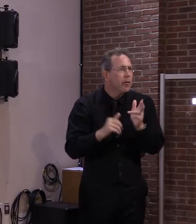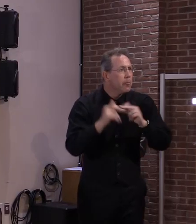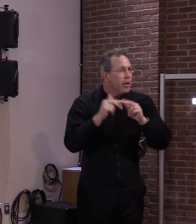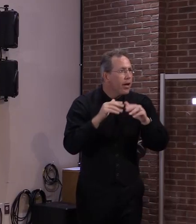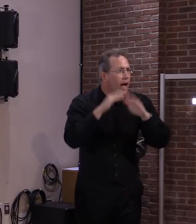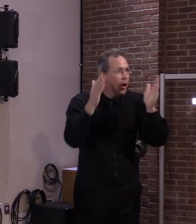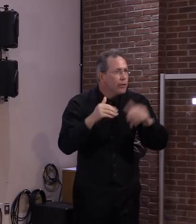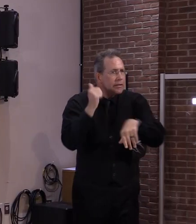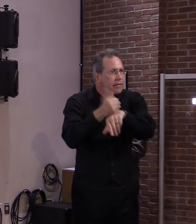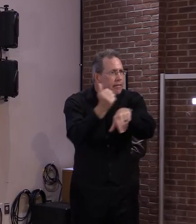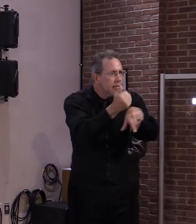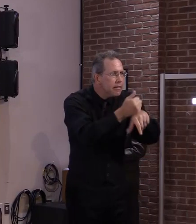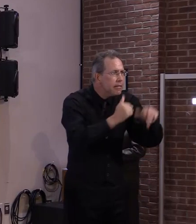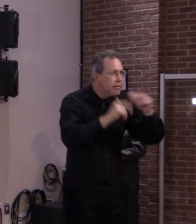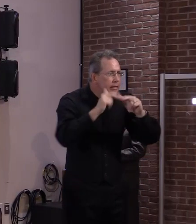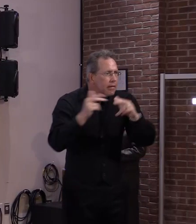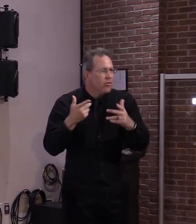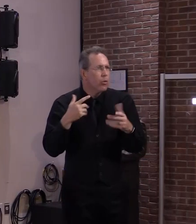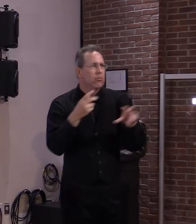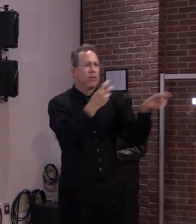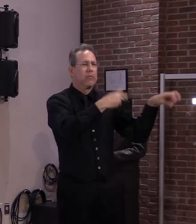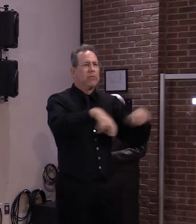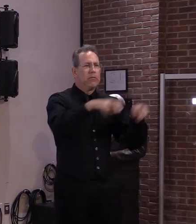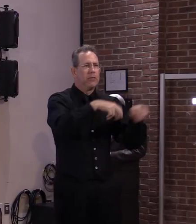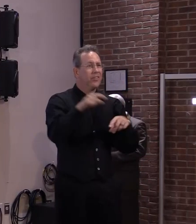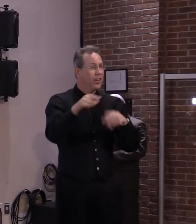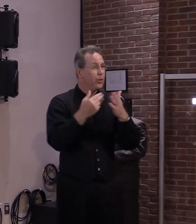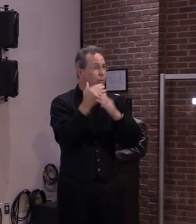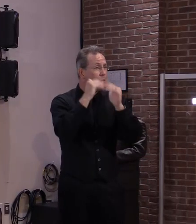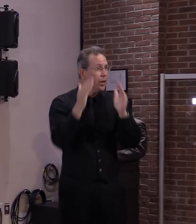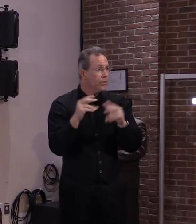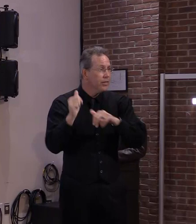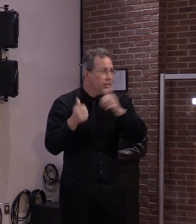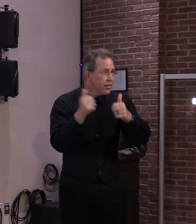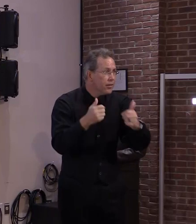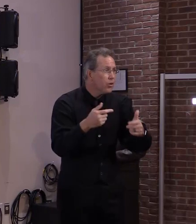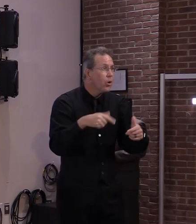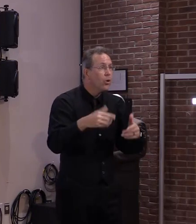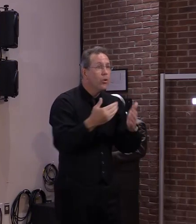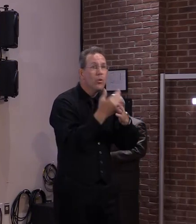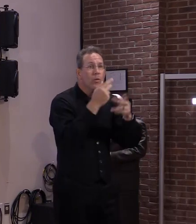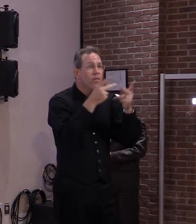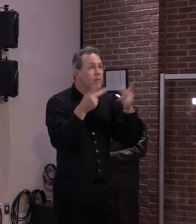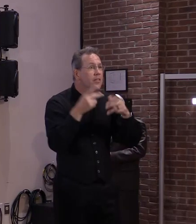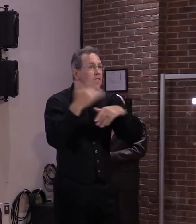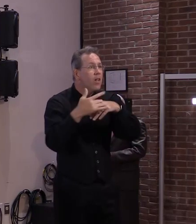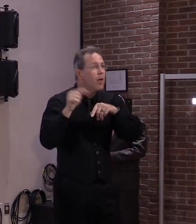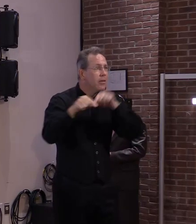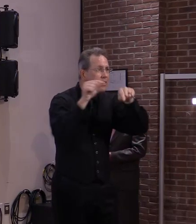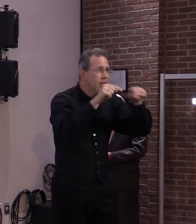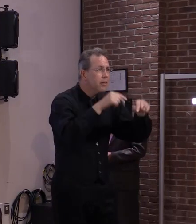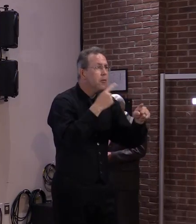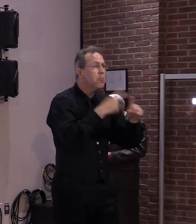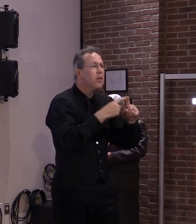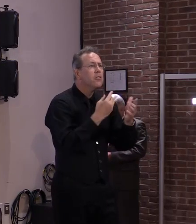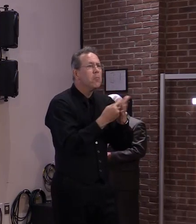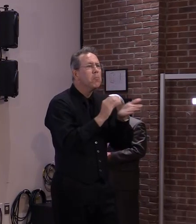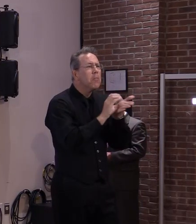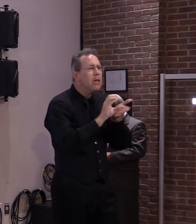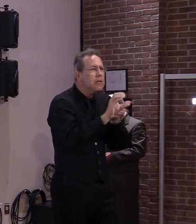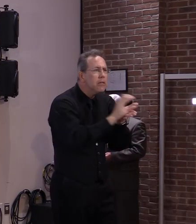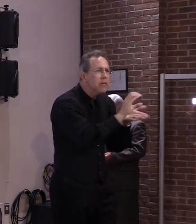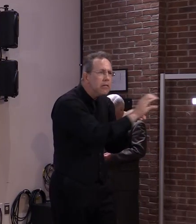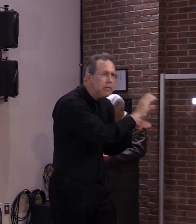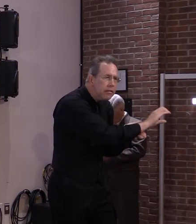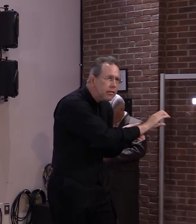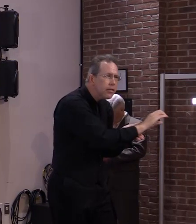funding can be matched with the rental assistance to help people exit homelessness, as Secretary Smith mentioned. And it's an ongoing